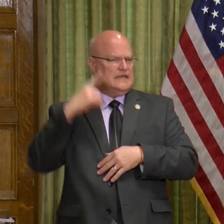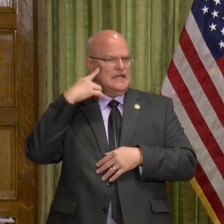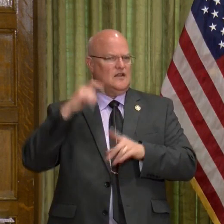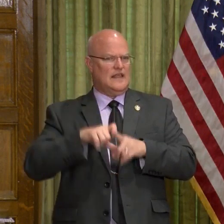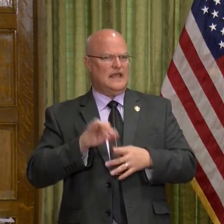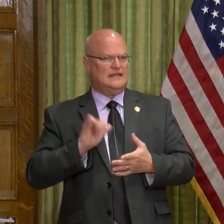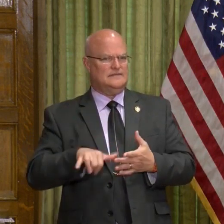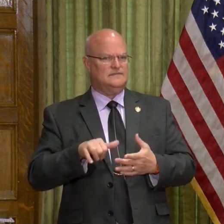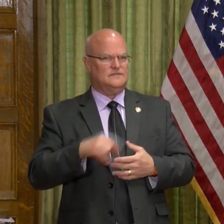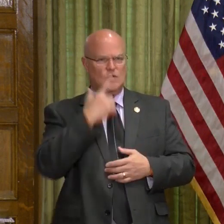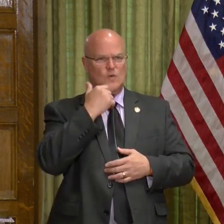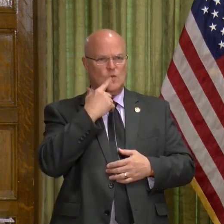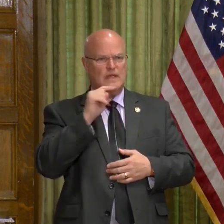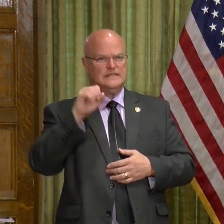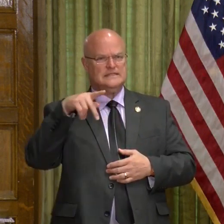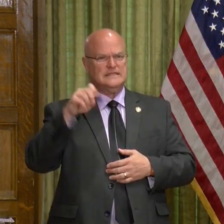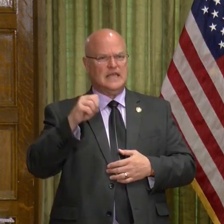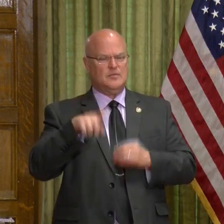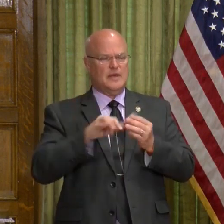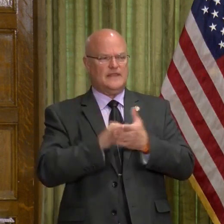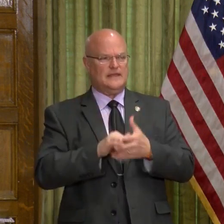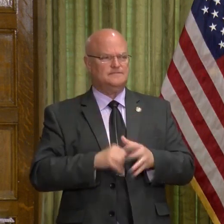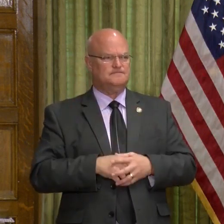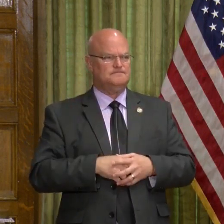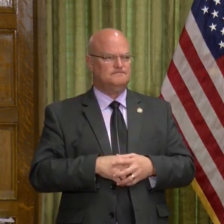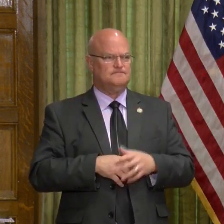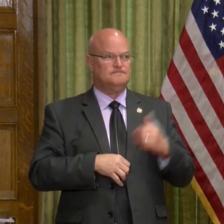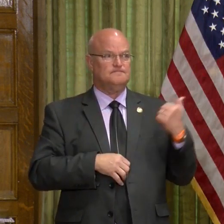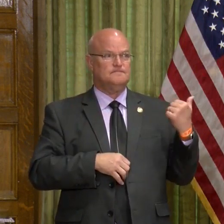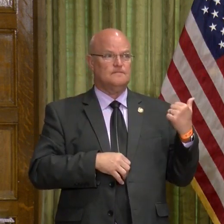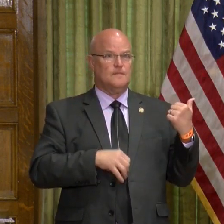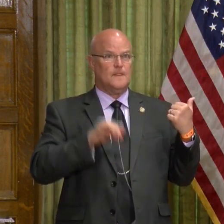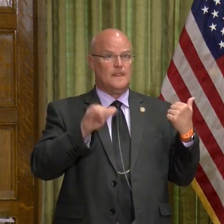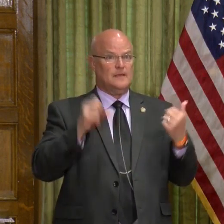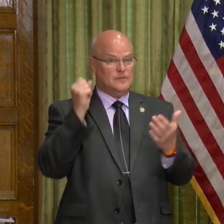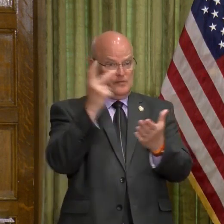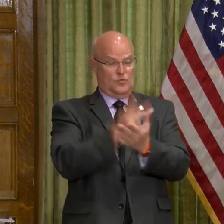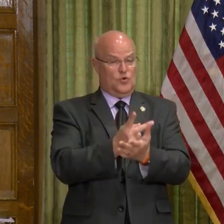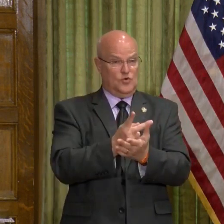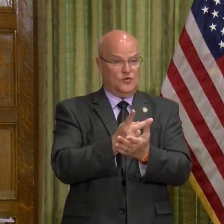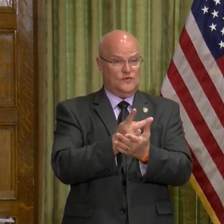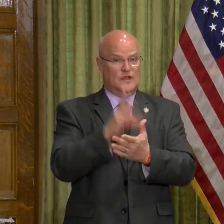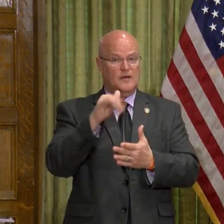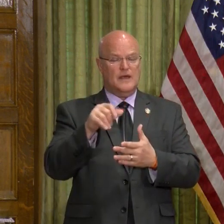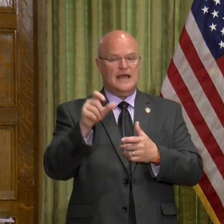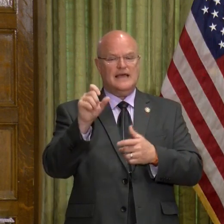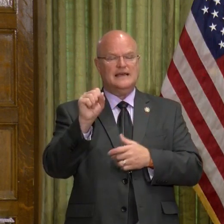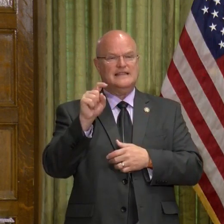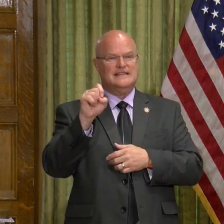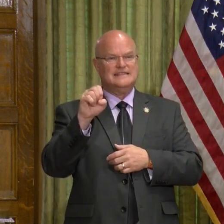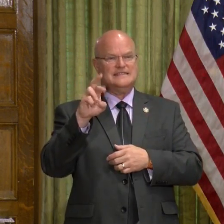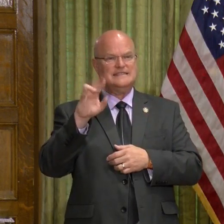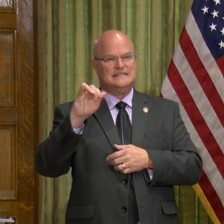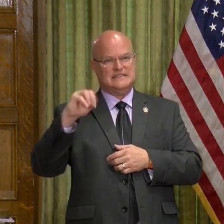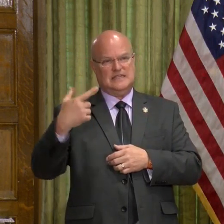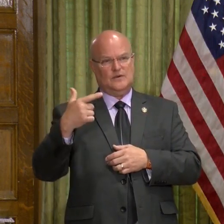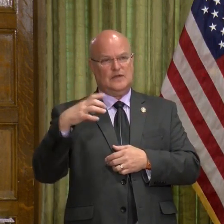some of the red tape on that? That has been approved by the steering committee.